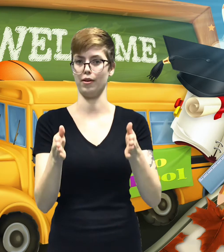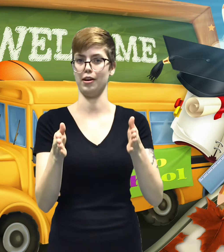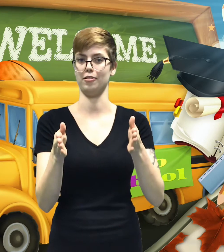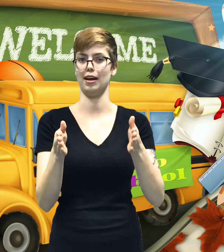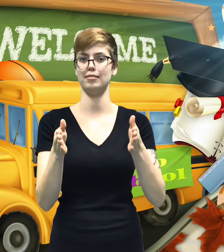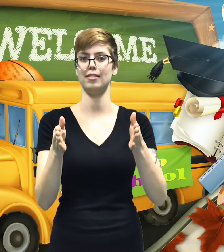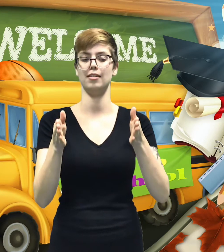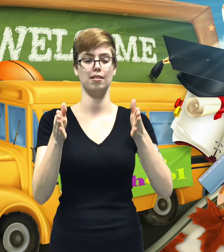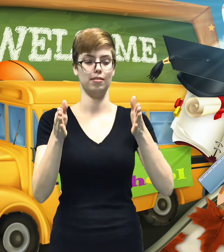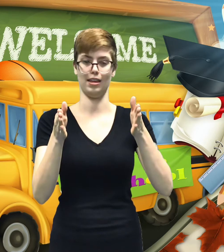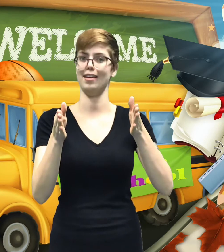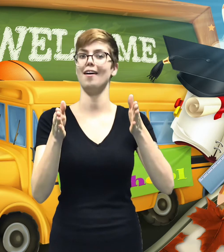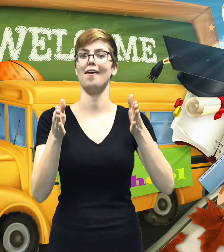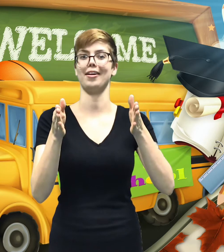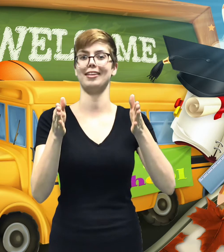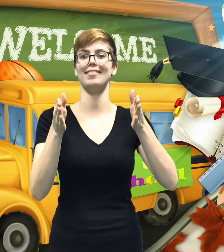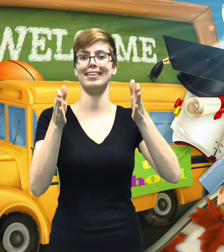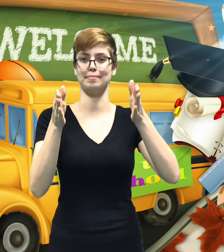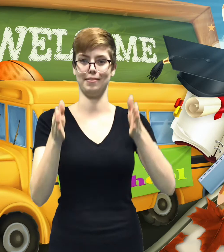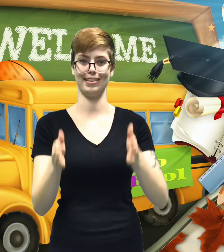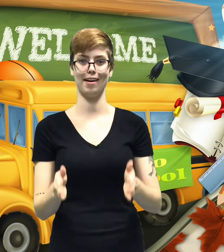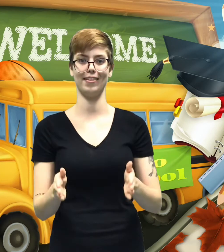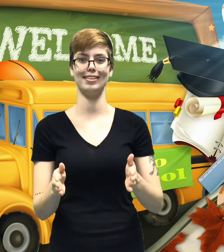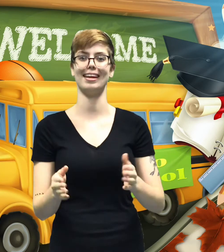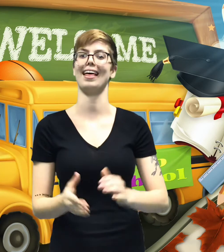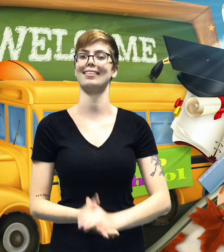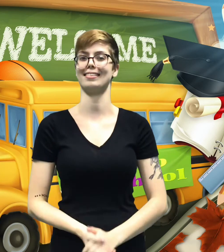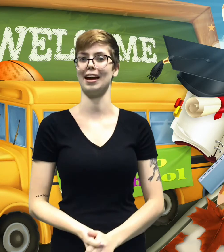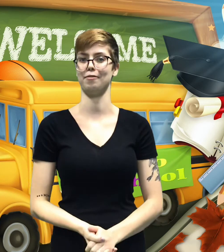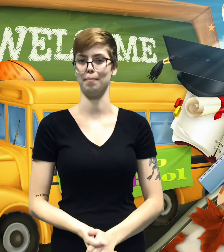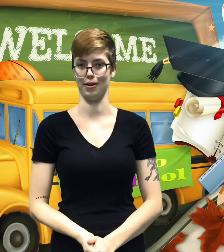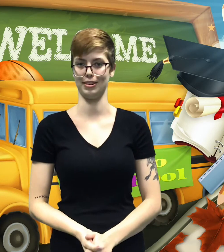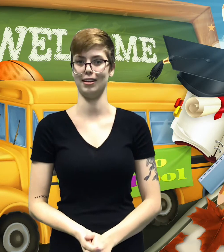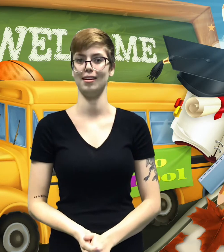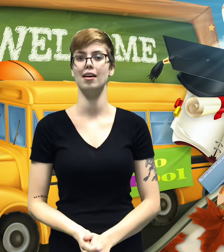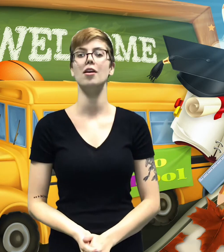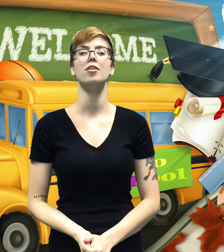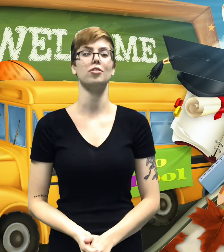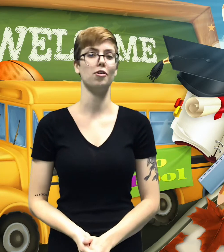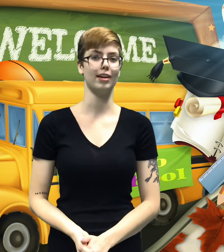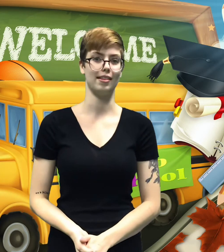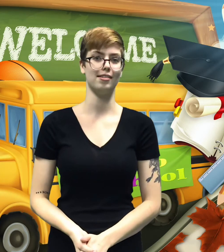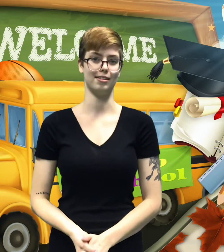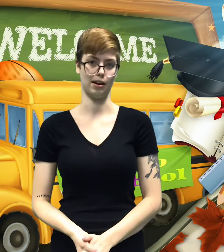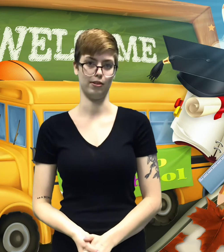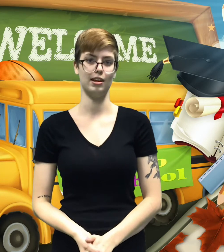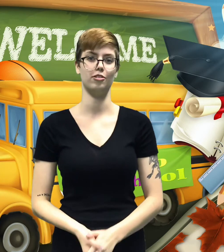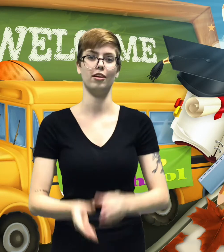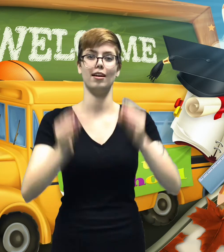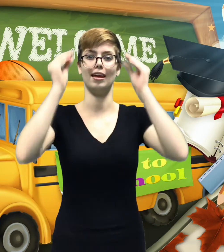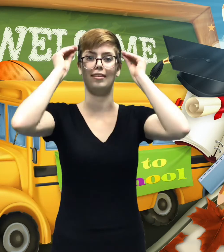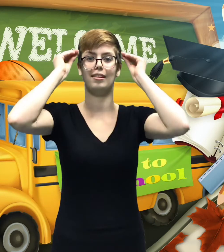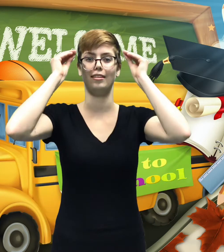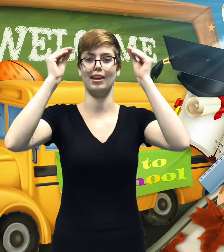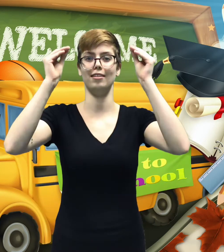front of your chest. Then all you have to do is move it downwards and that's the sign for person. So all together the sign for teacher is teach